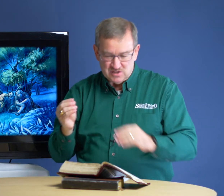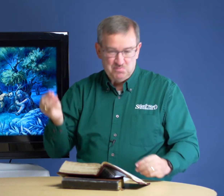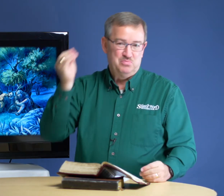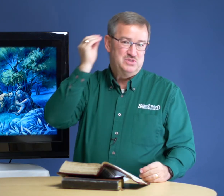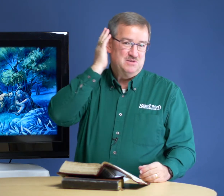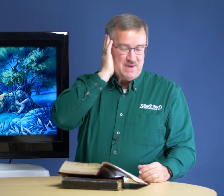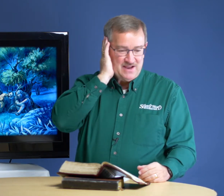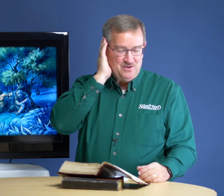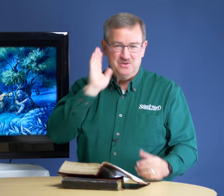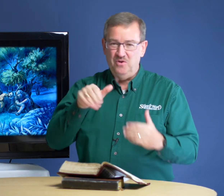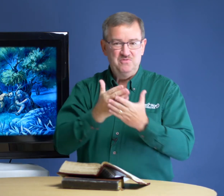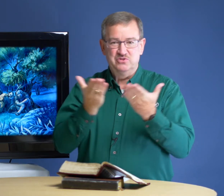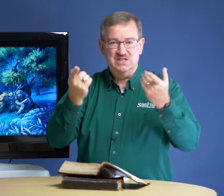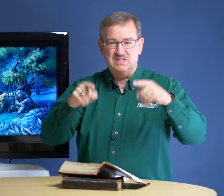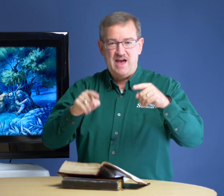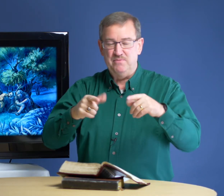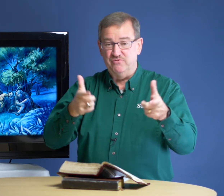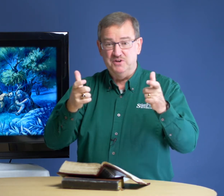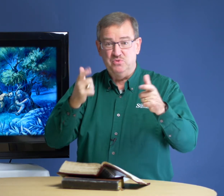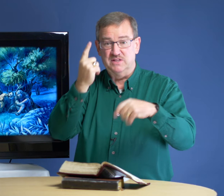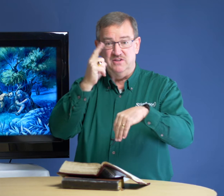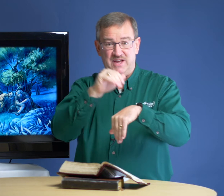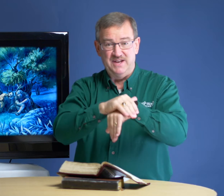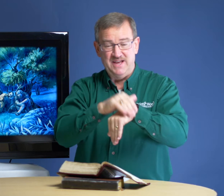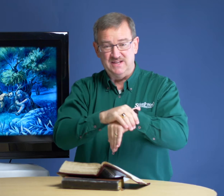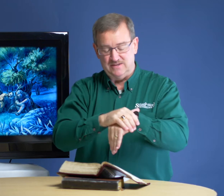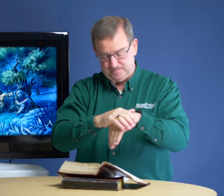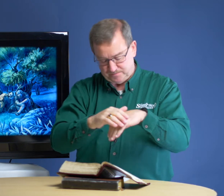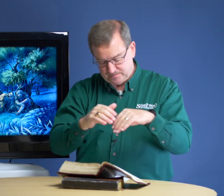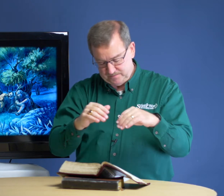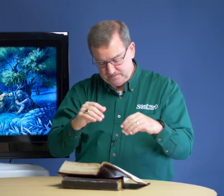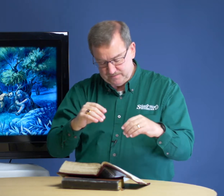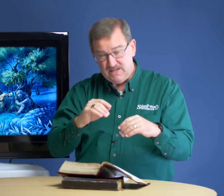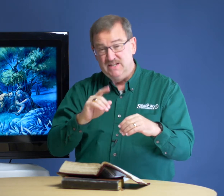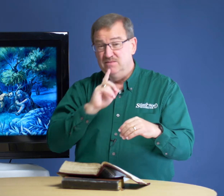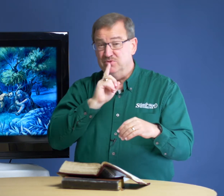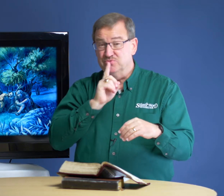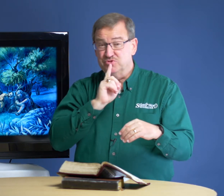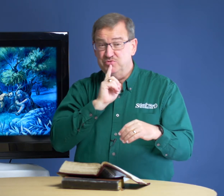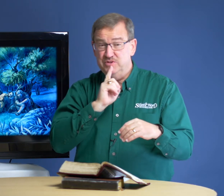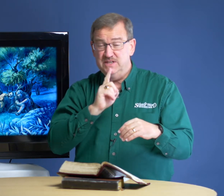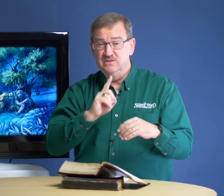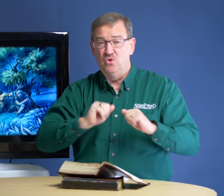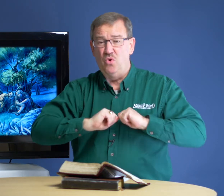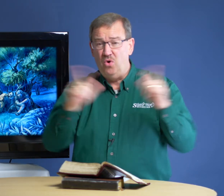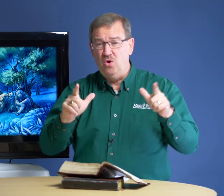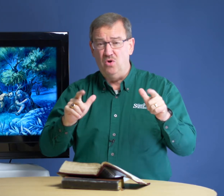puts it back on. All of those things happened very quickly on that night. But truthfully, all